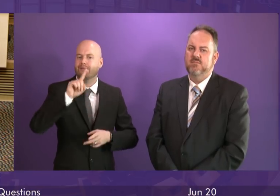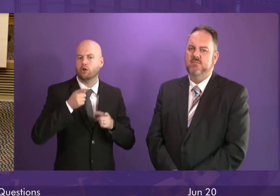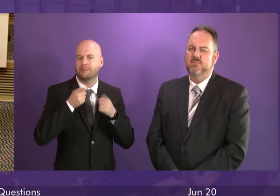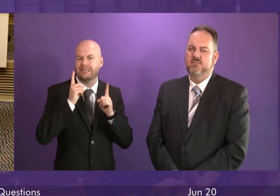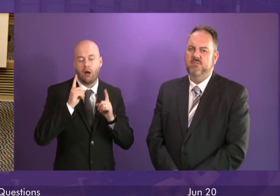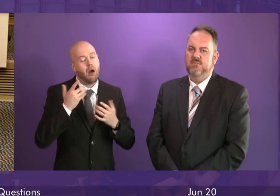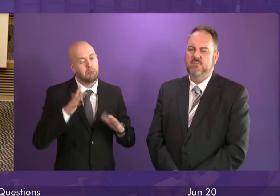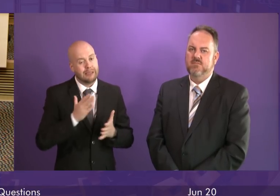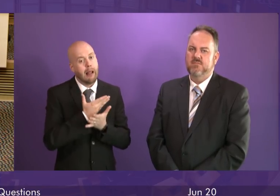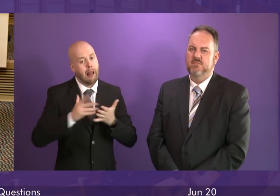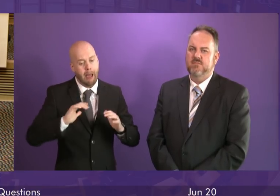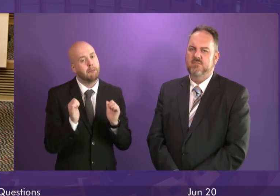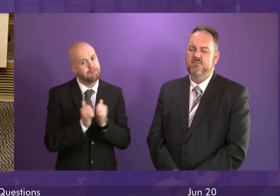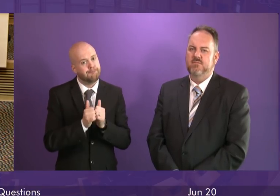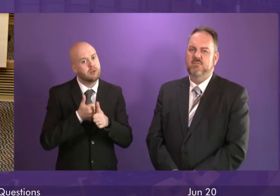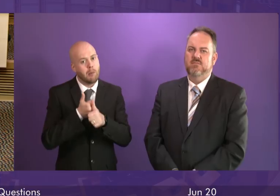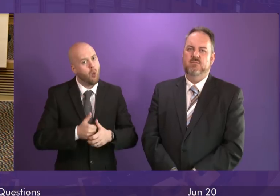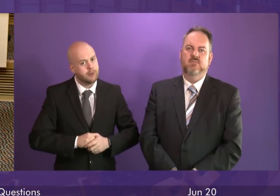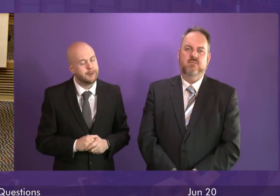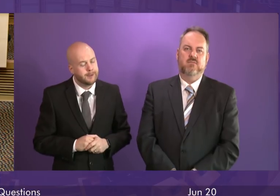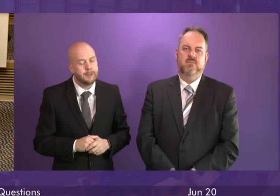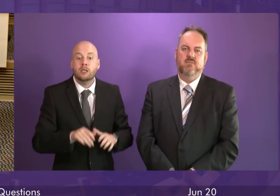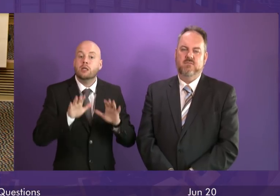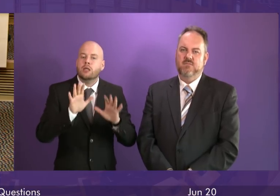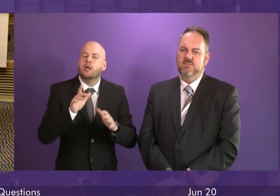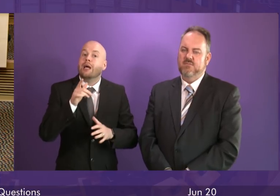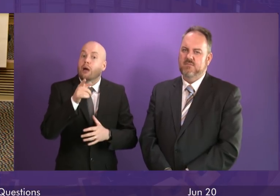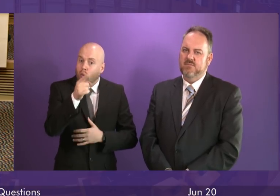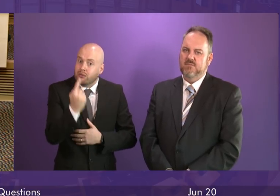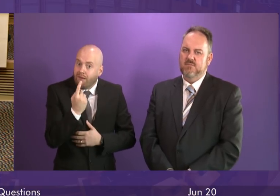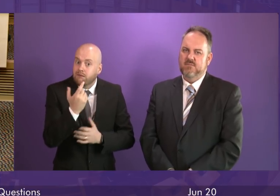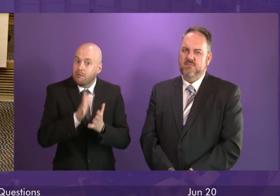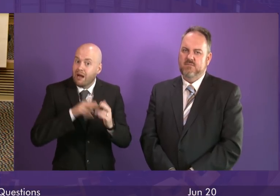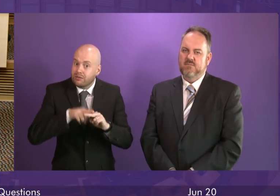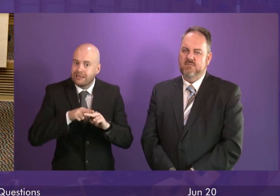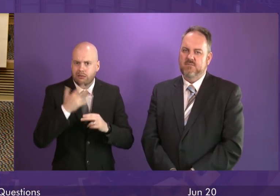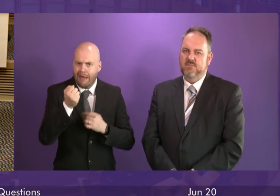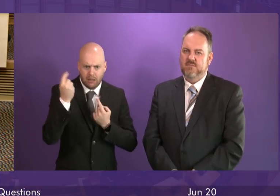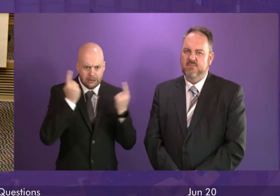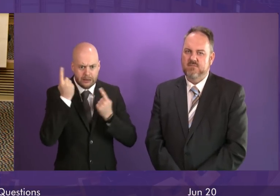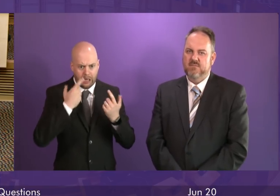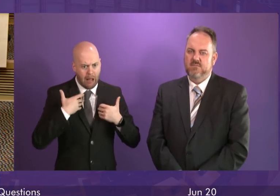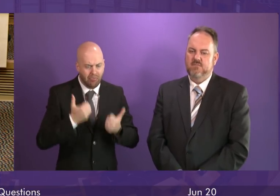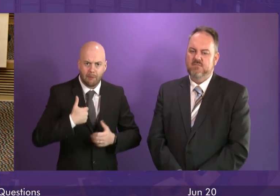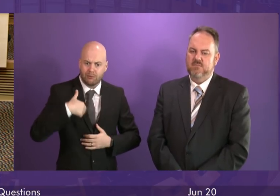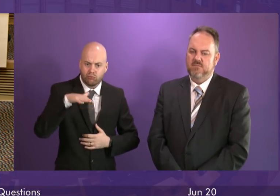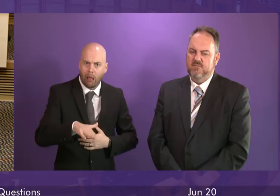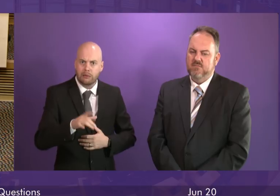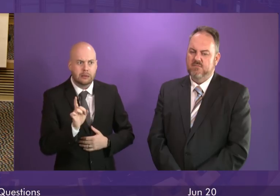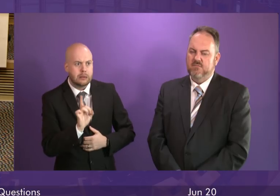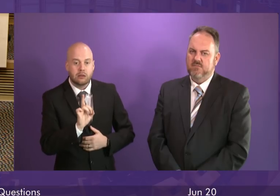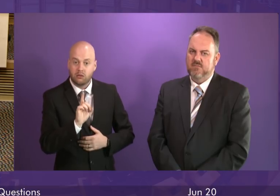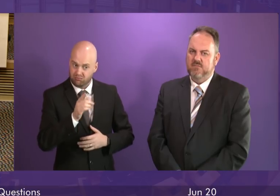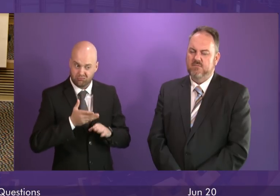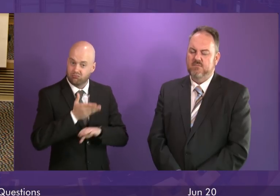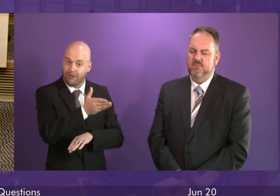Aside from that, any parent with concerns should discuss these concerns with their GP. The Government is already liaising with